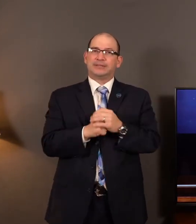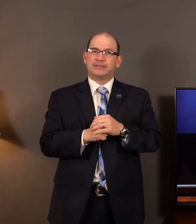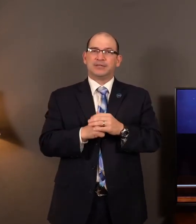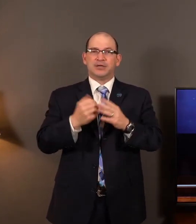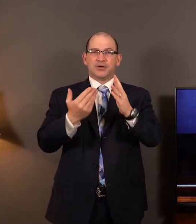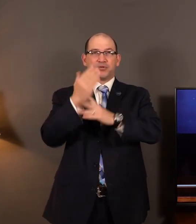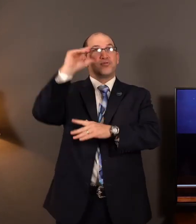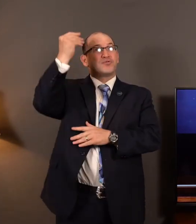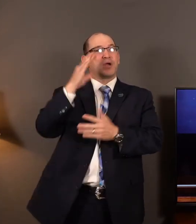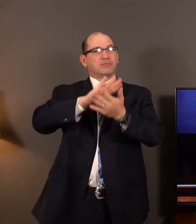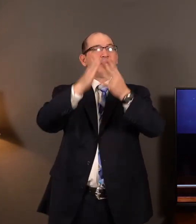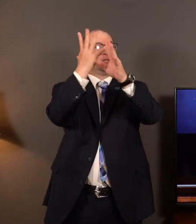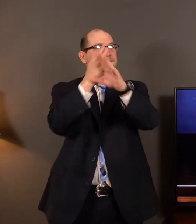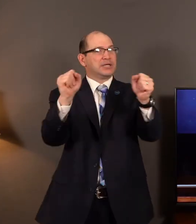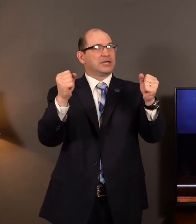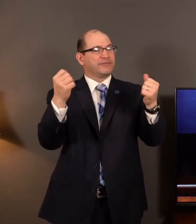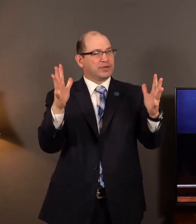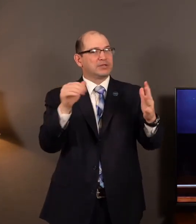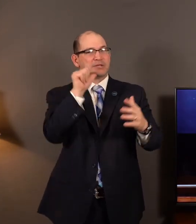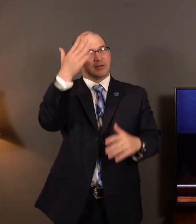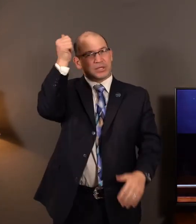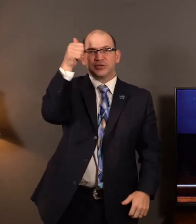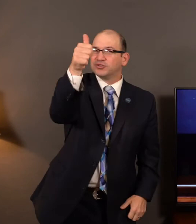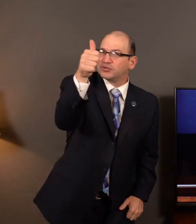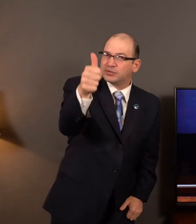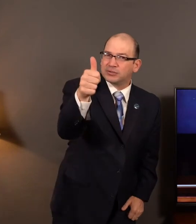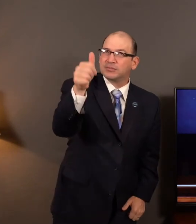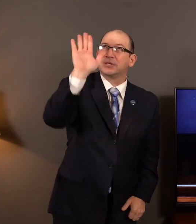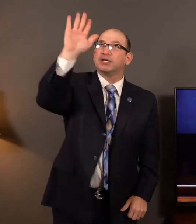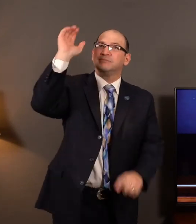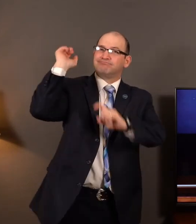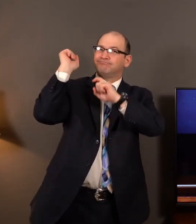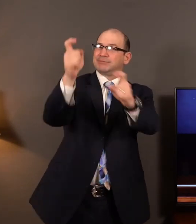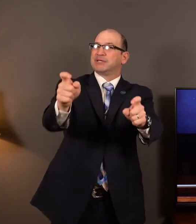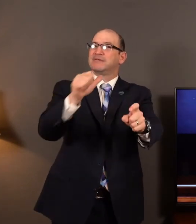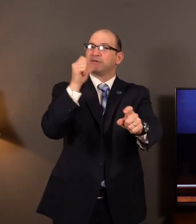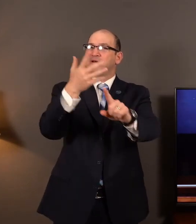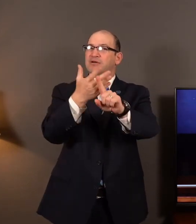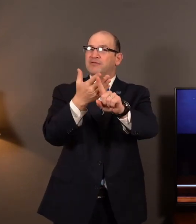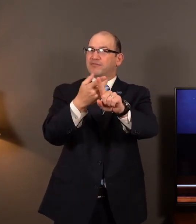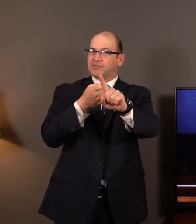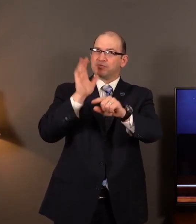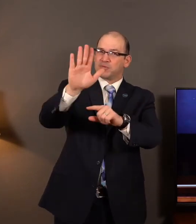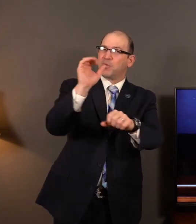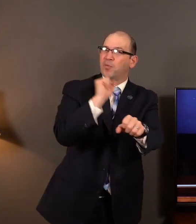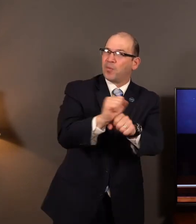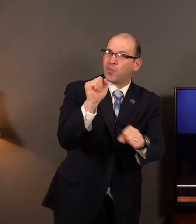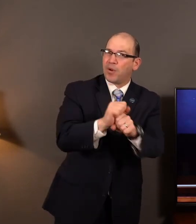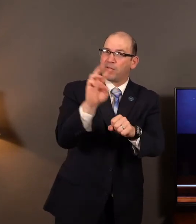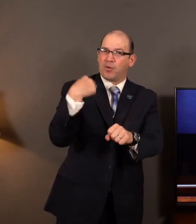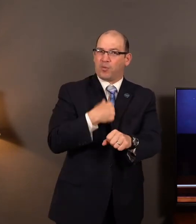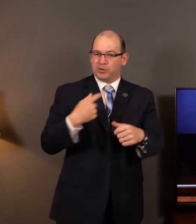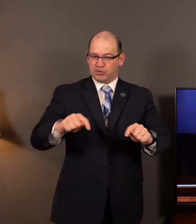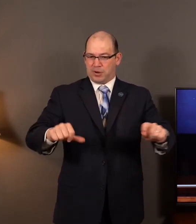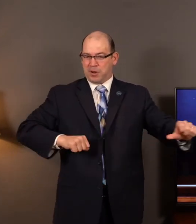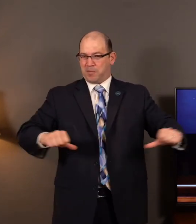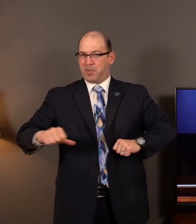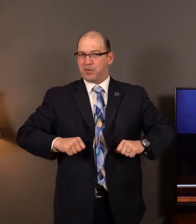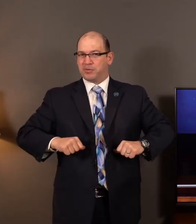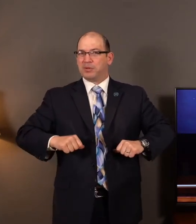grace He is saved through faith in that and out of yourselves. It is the gift of God, not of works, lest any man should boast. Jesus saith unto him, I am the way, the truth, and